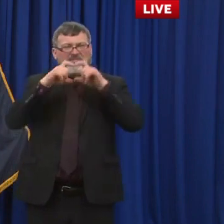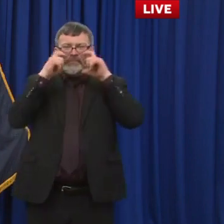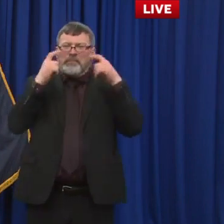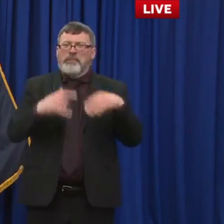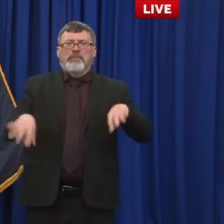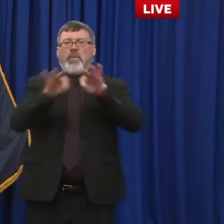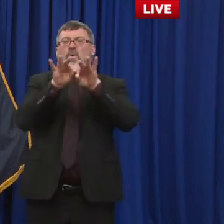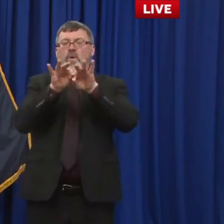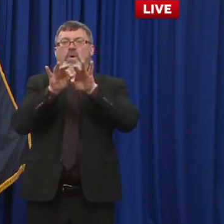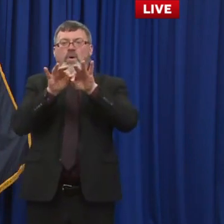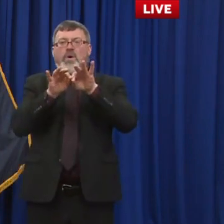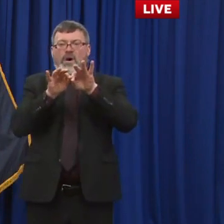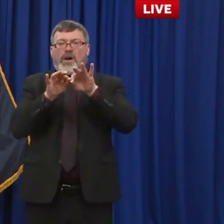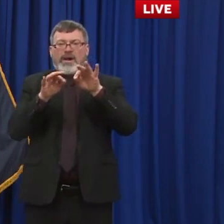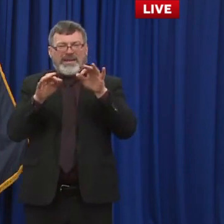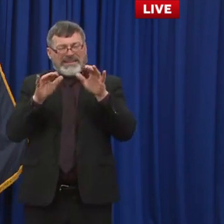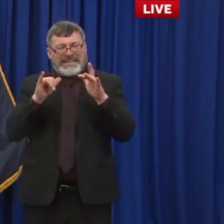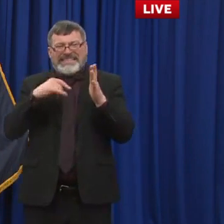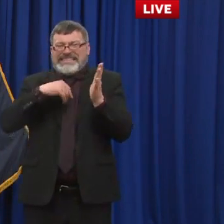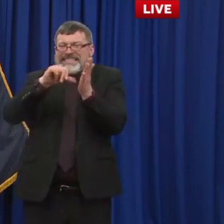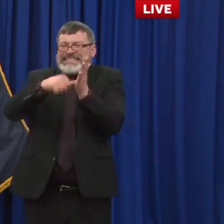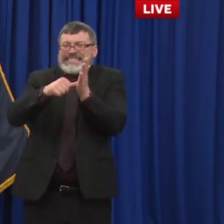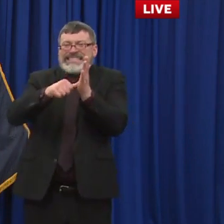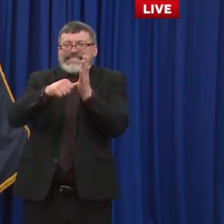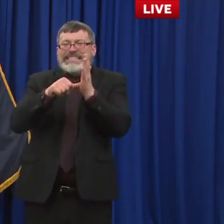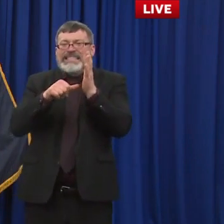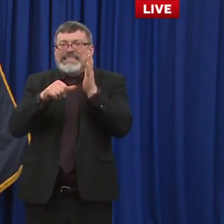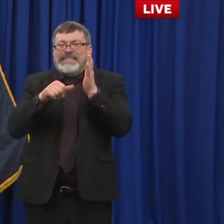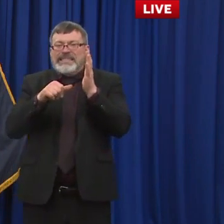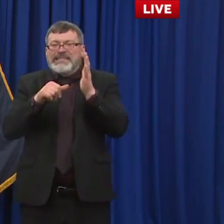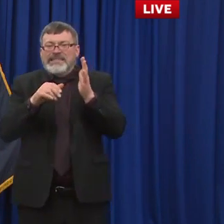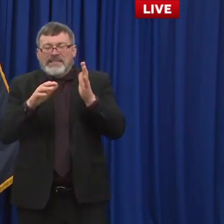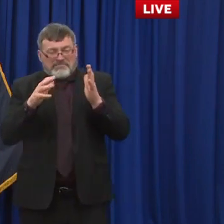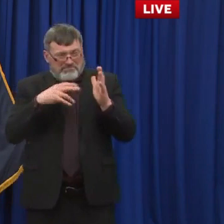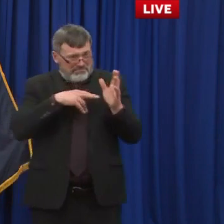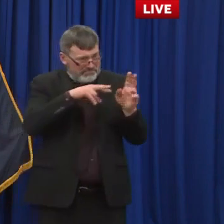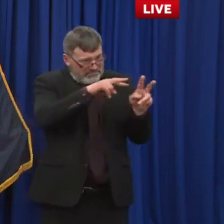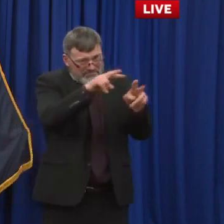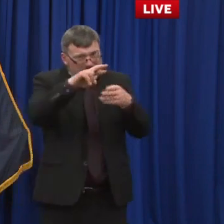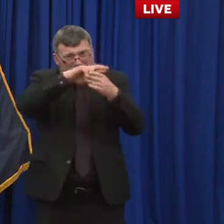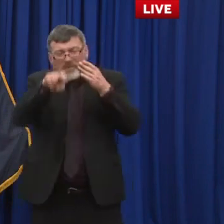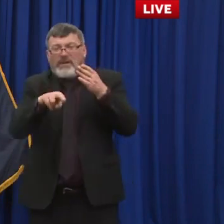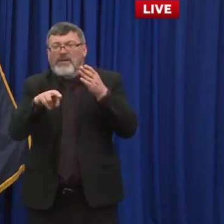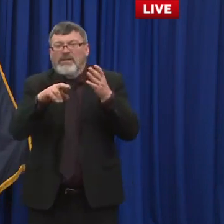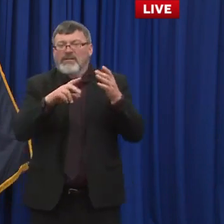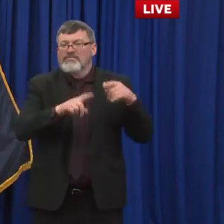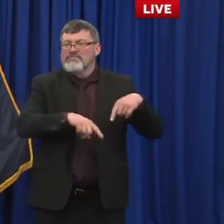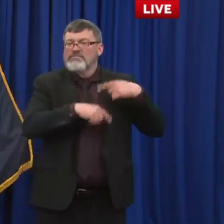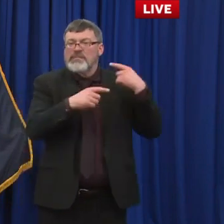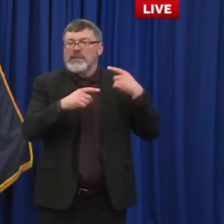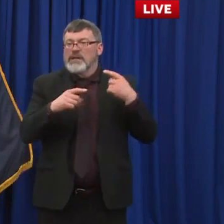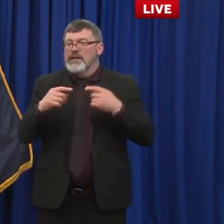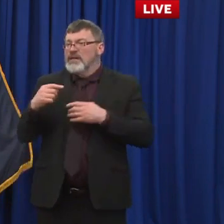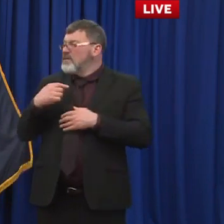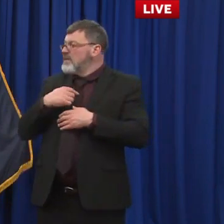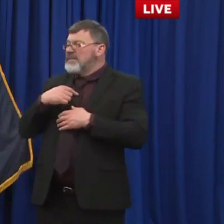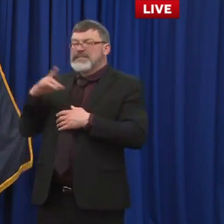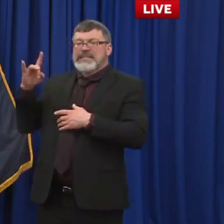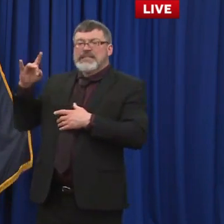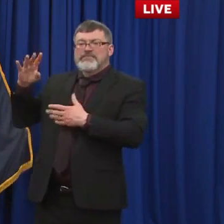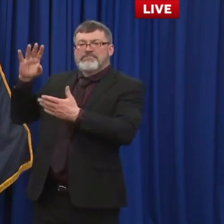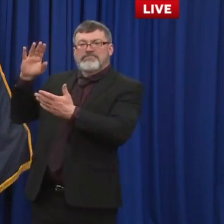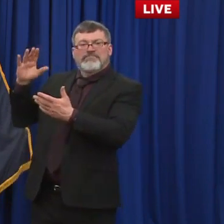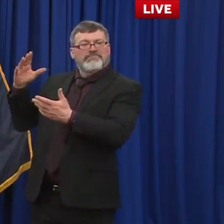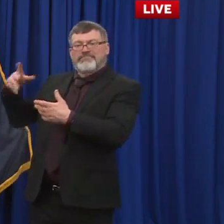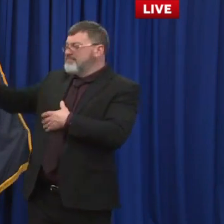here we look at data we look at trends we look at science and that's exactly why we've made the decisions we've made and we we showed the charts right here right we're